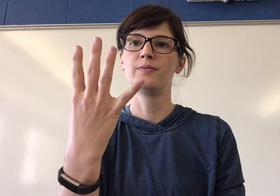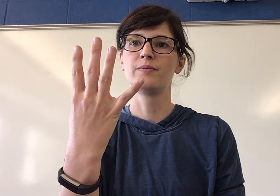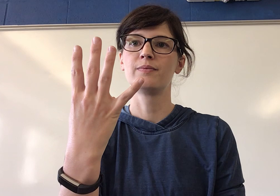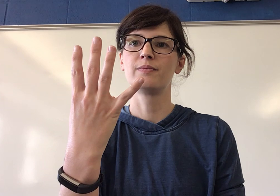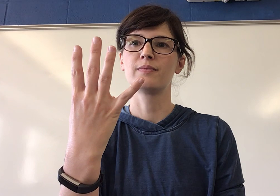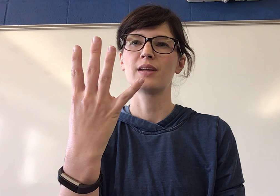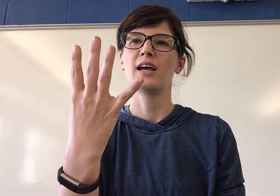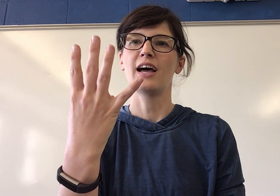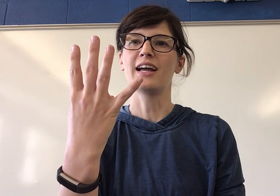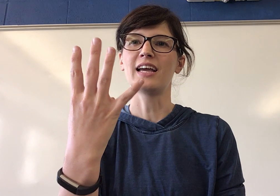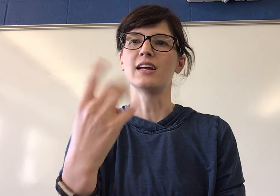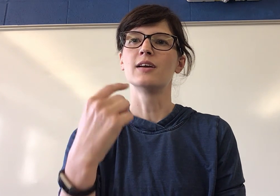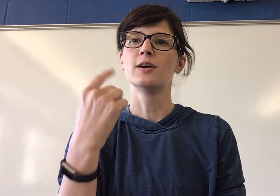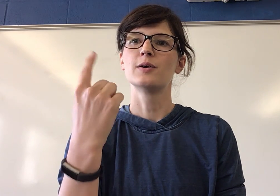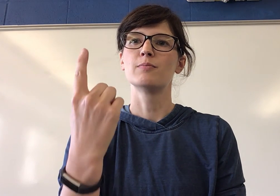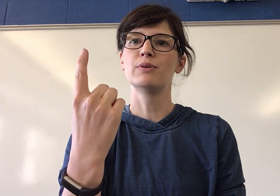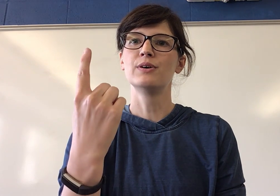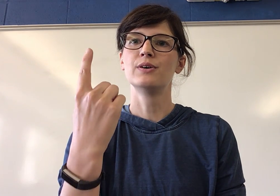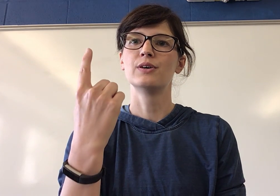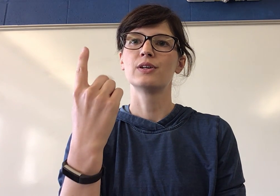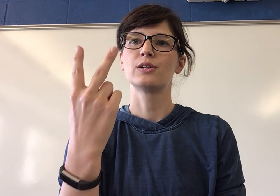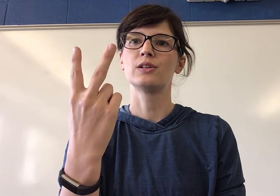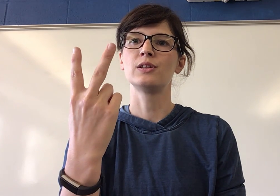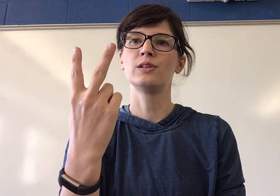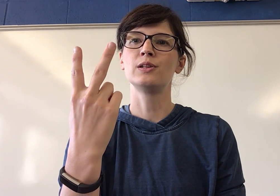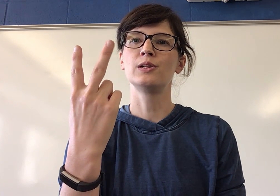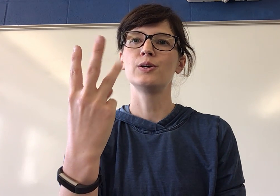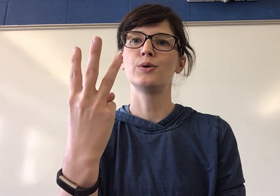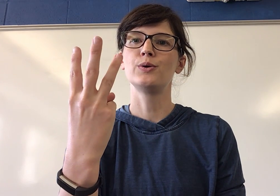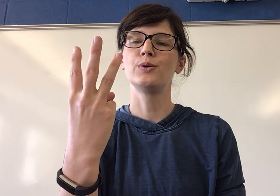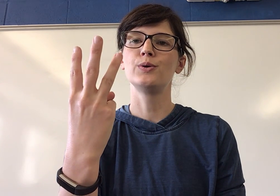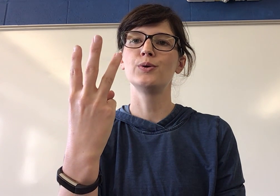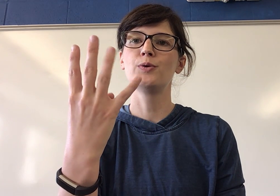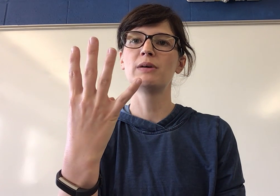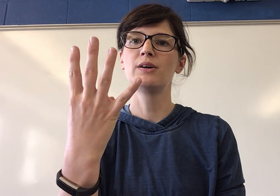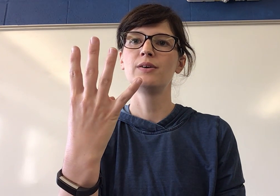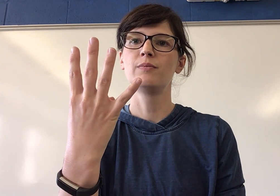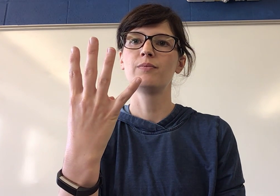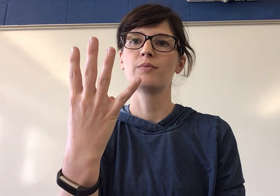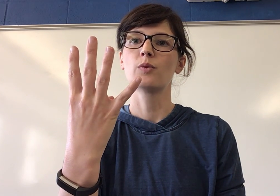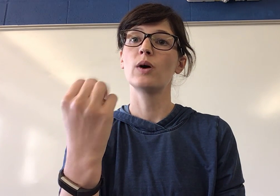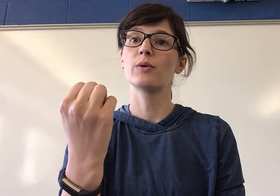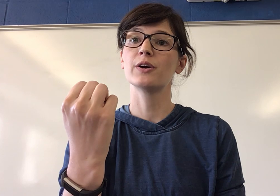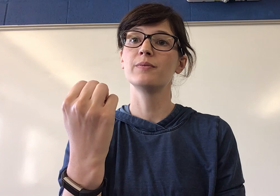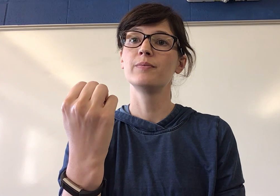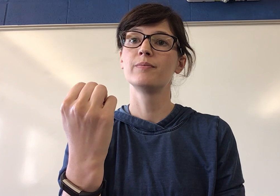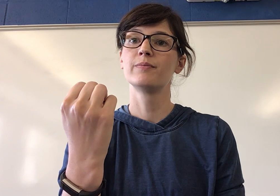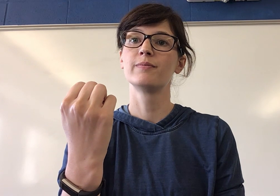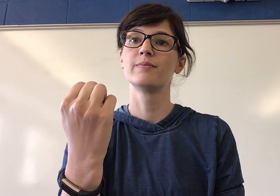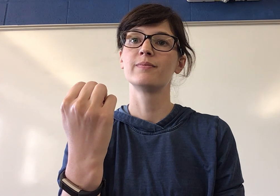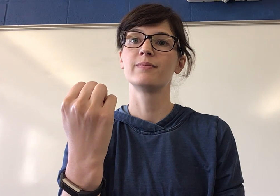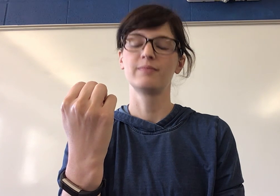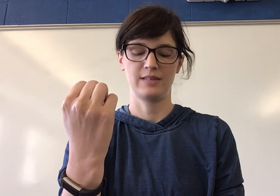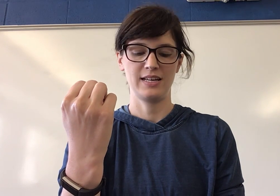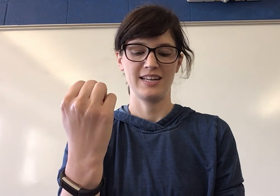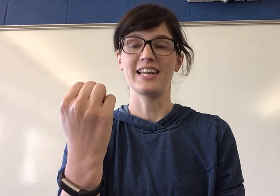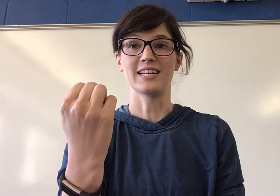Again. B-B-O-M. What word? Yes.